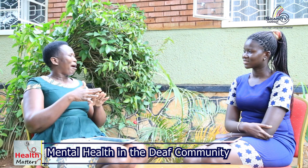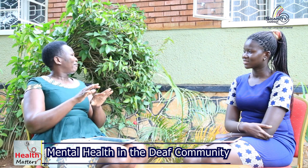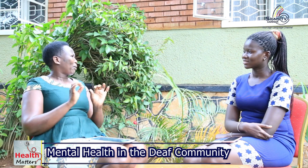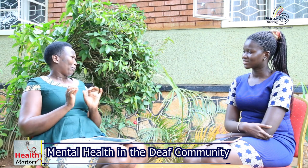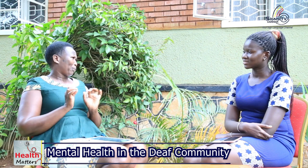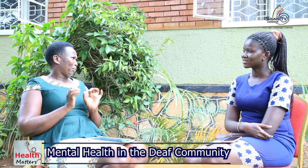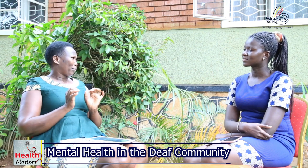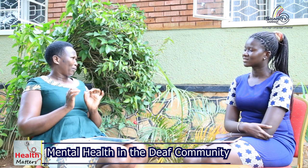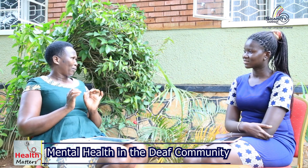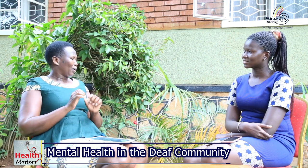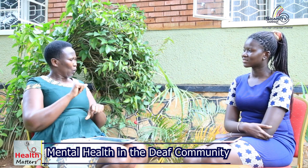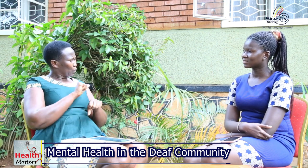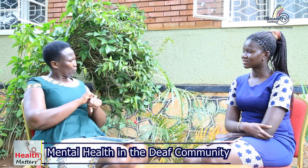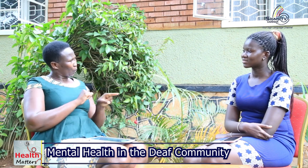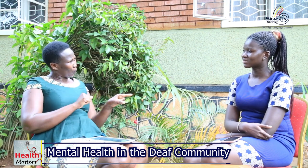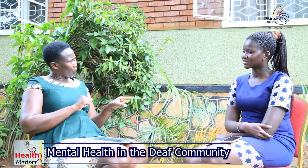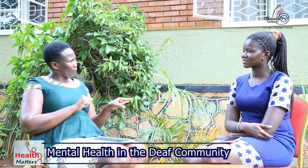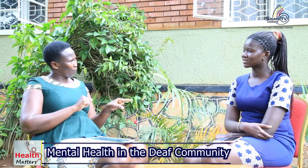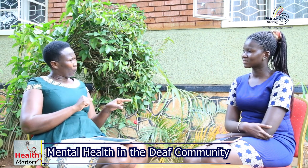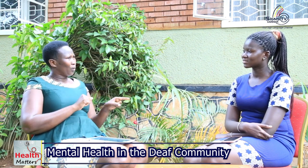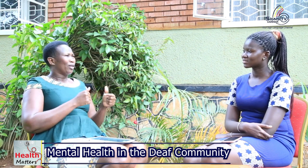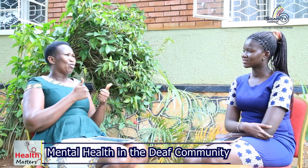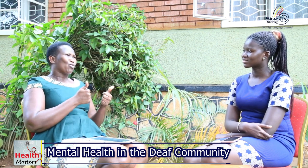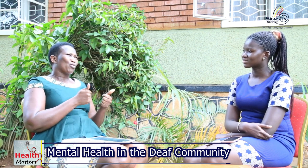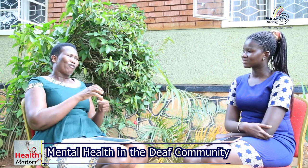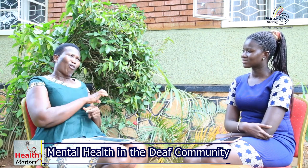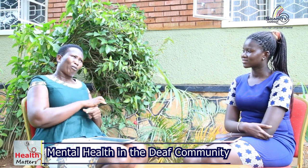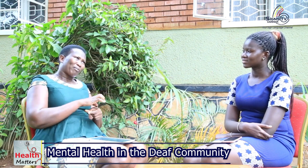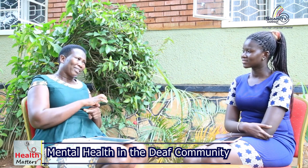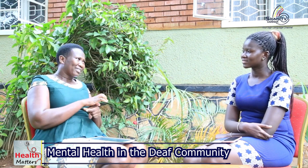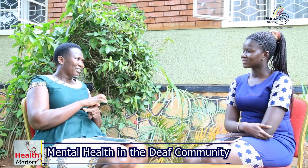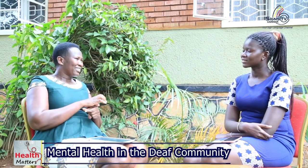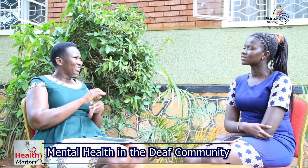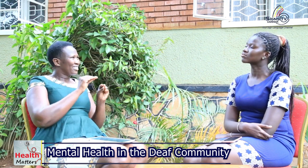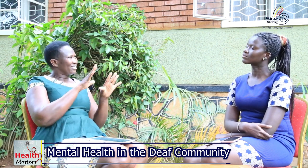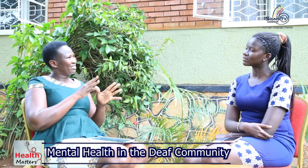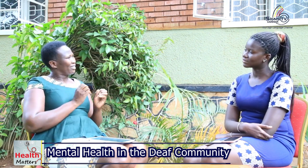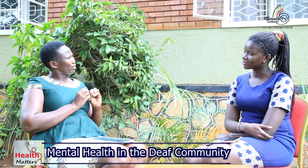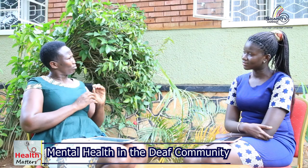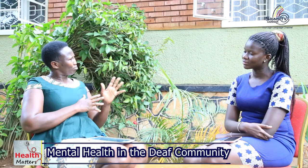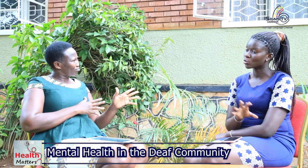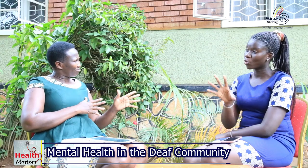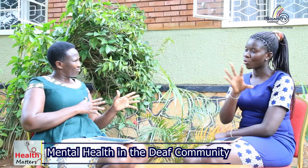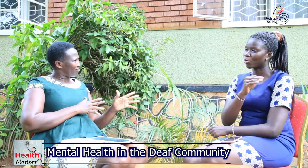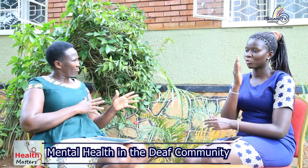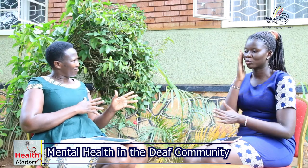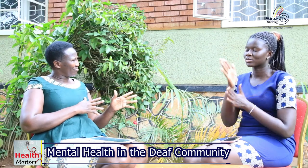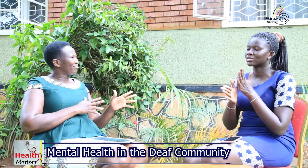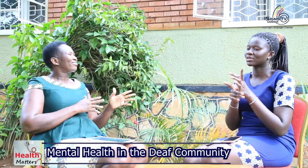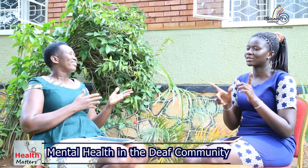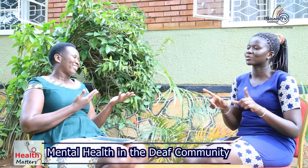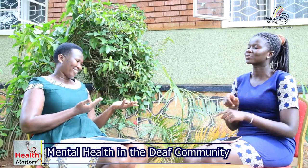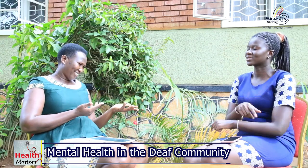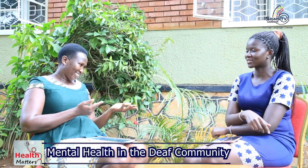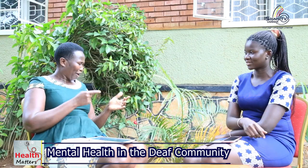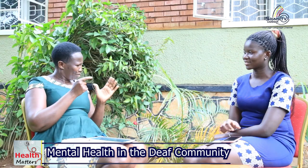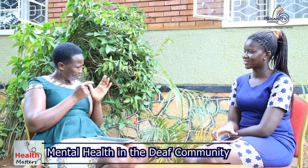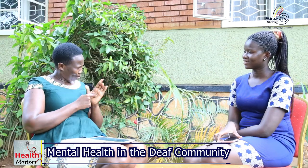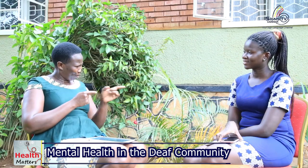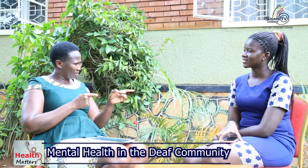needs are never catered to but at school i have the good environment the teachers are good in sign language that